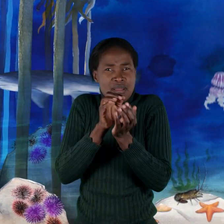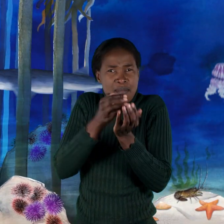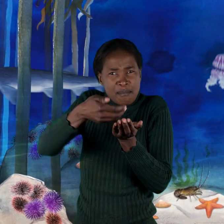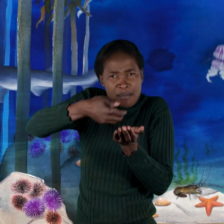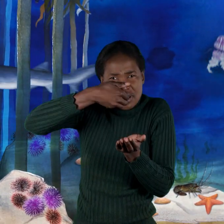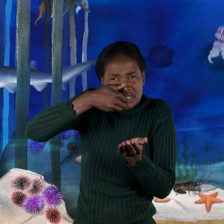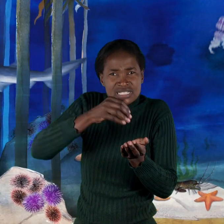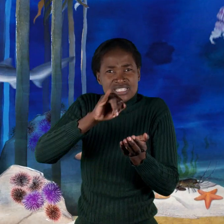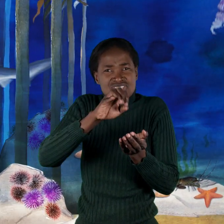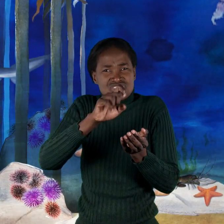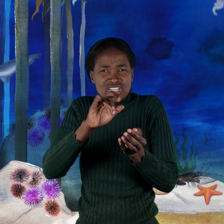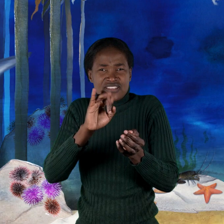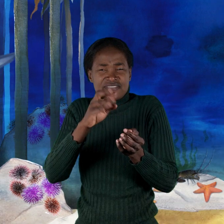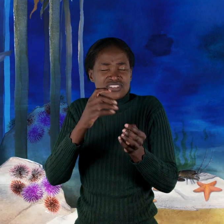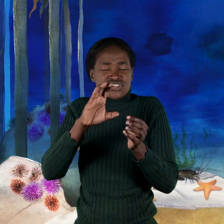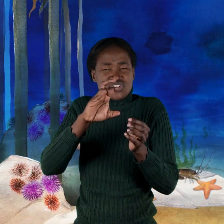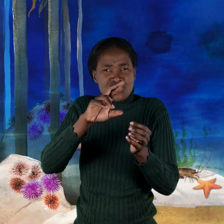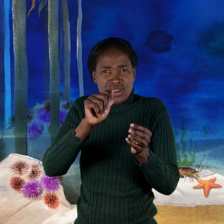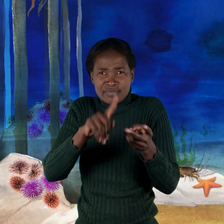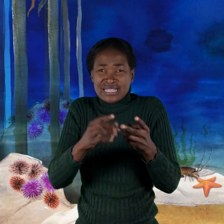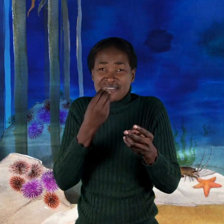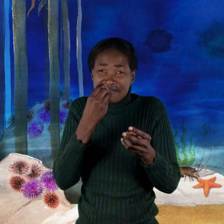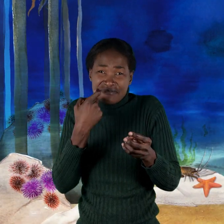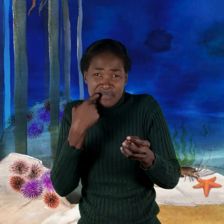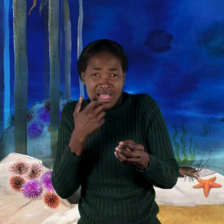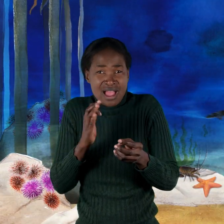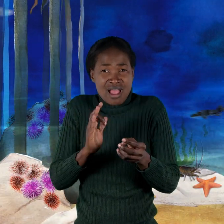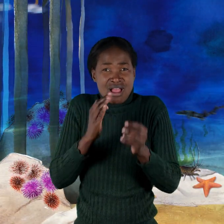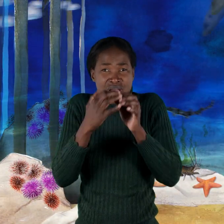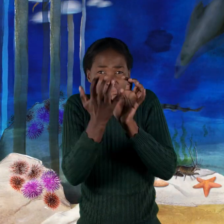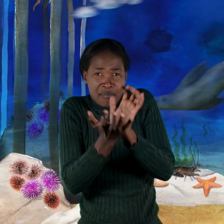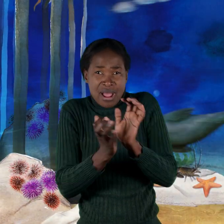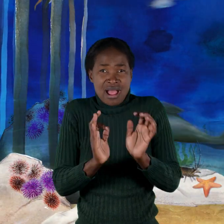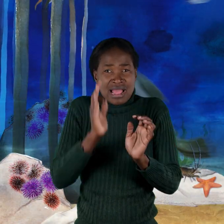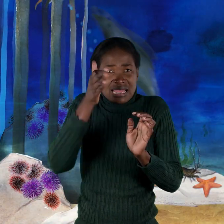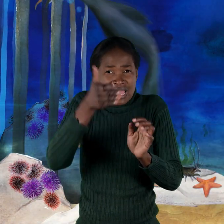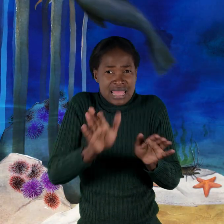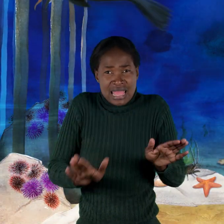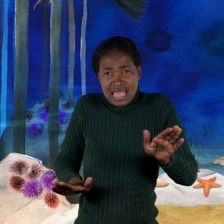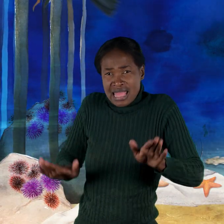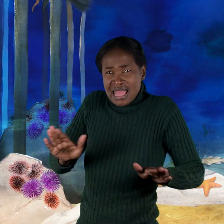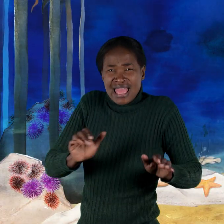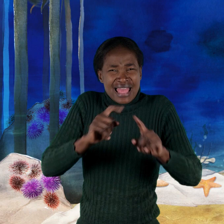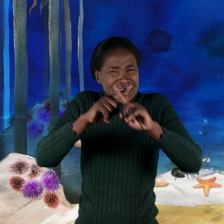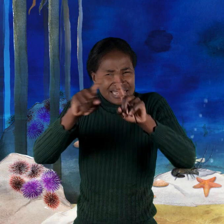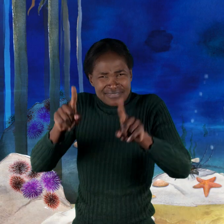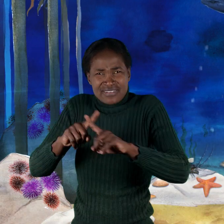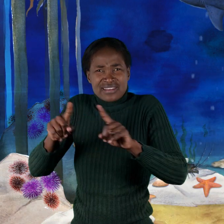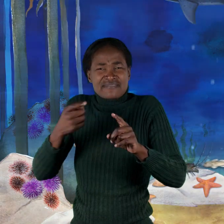jellyfish, crabs and crayfish, edible fish, dolphins, seals, sharks and much, much more. A